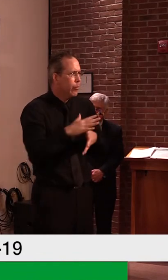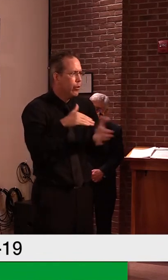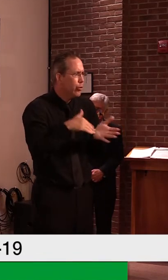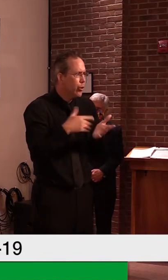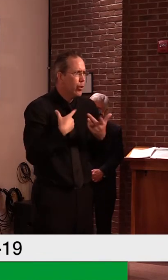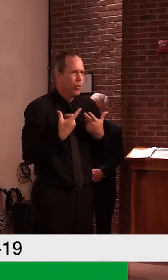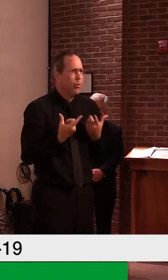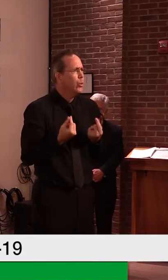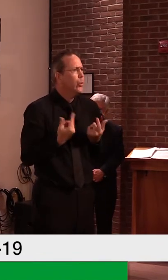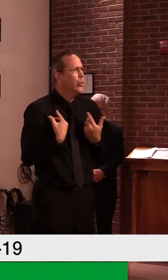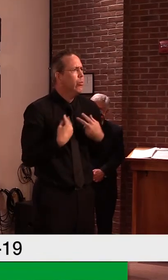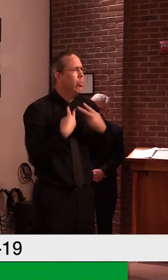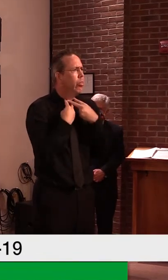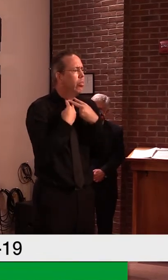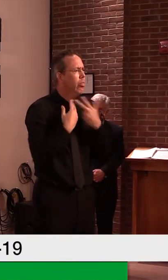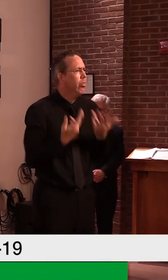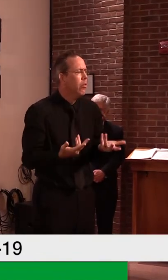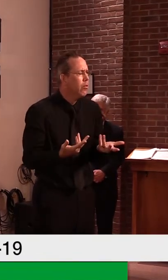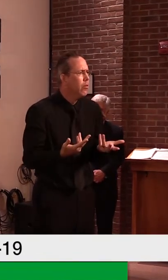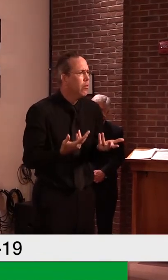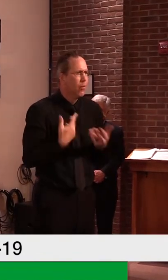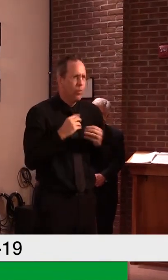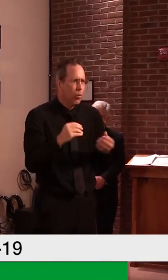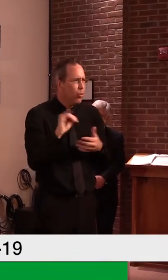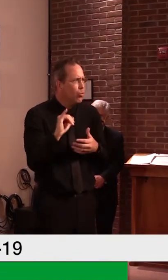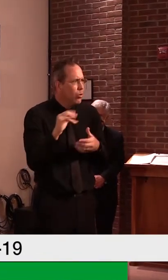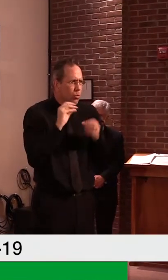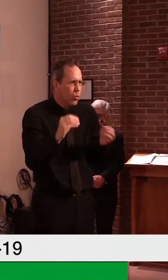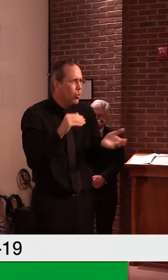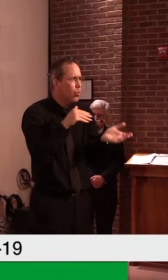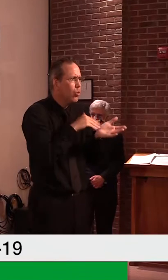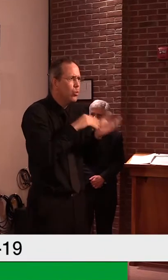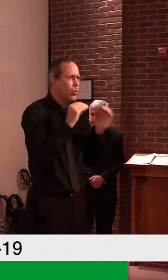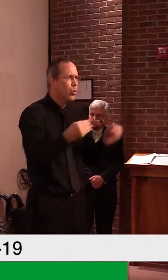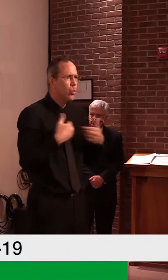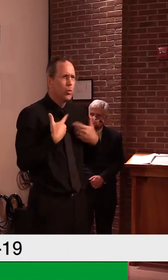indeed, uh, a positive test.